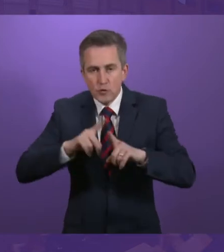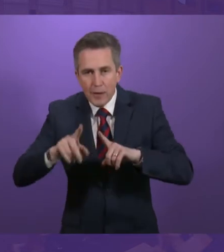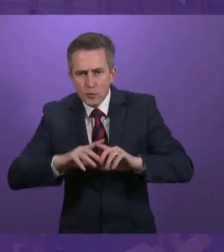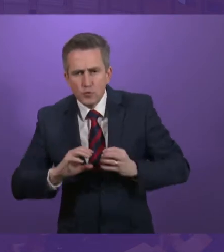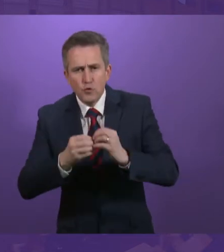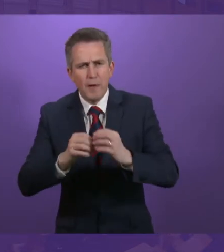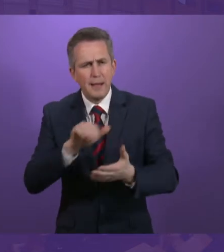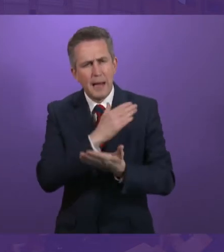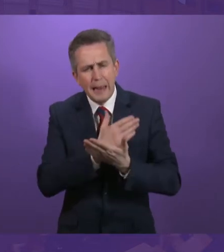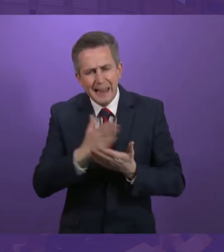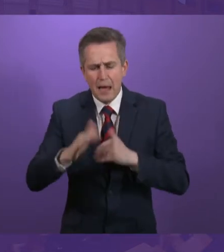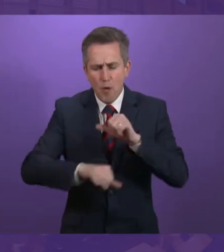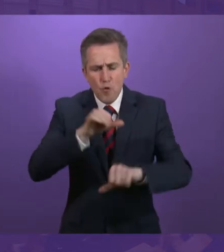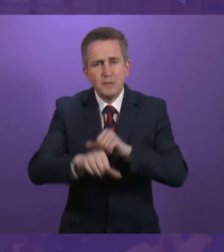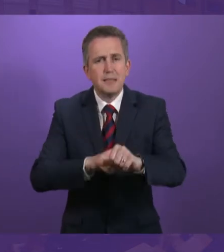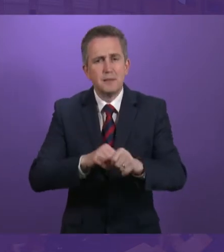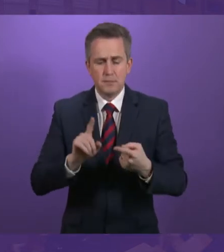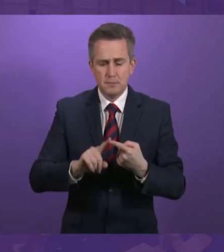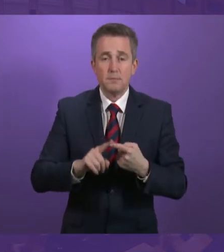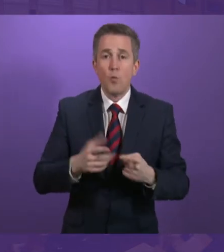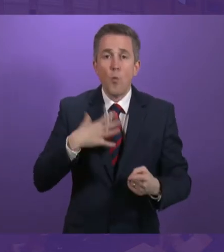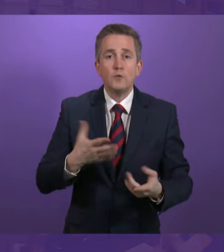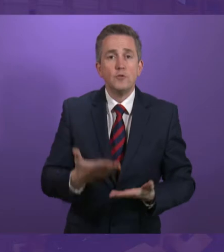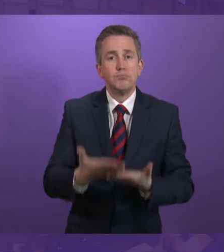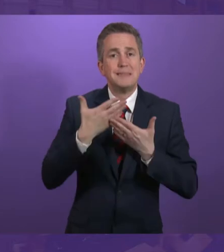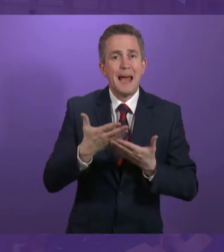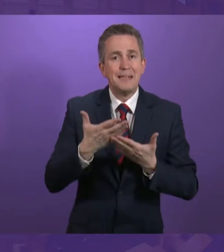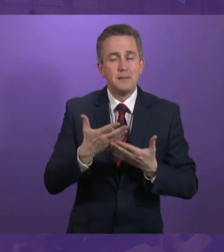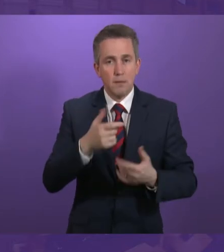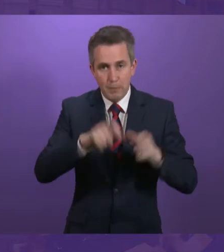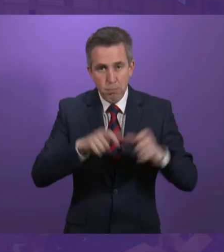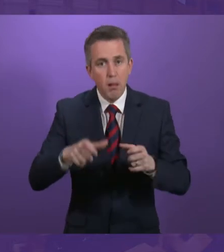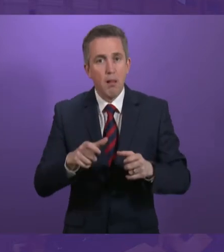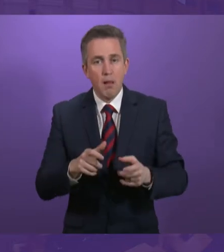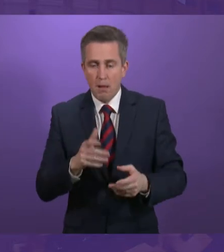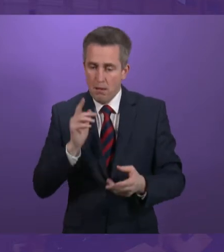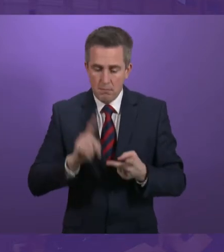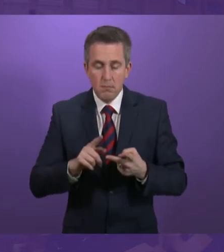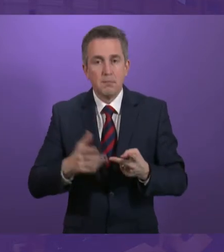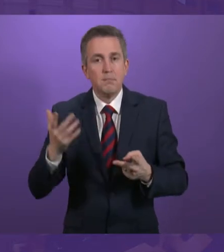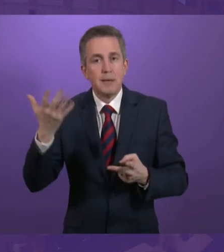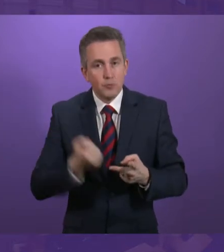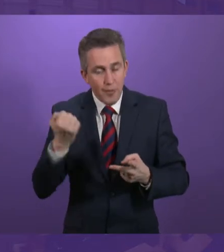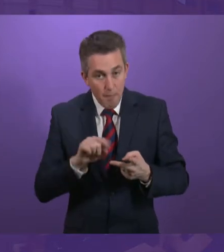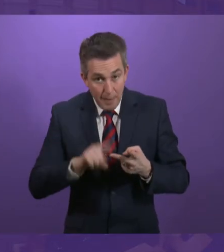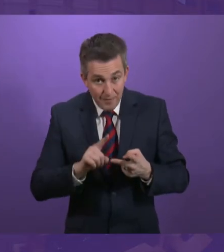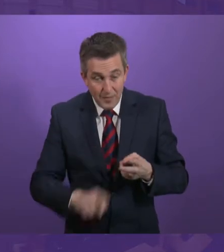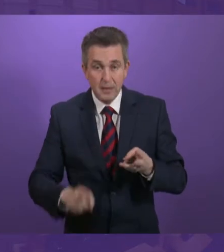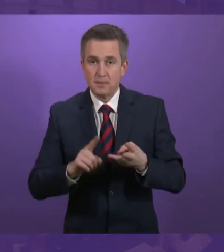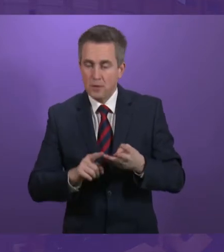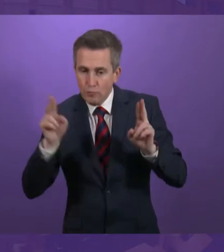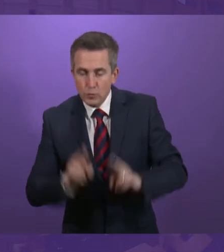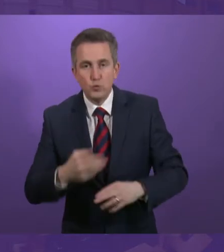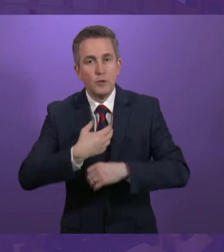in mind. Protecting people and their entitlement, acting quickly to reform aspects of the current system which cause more